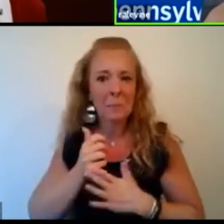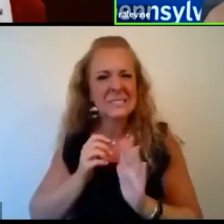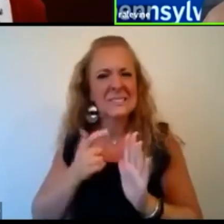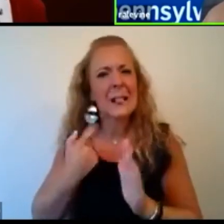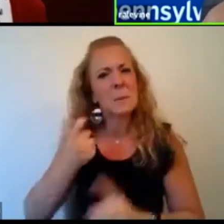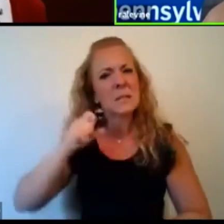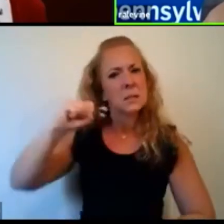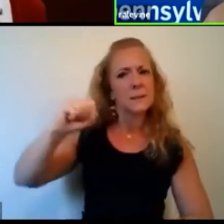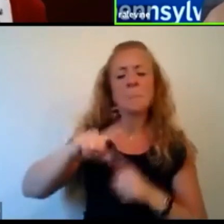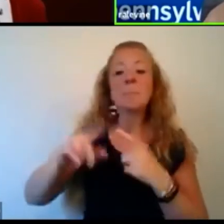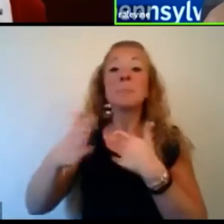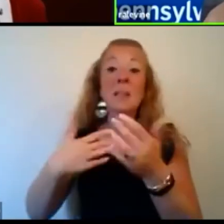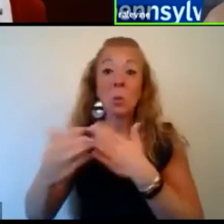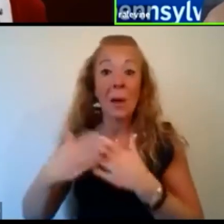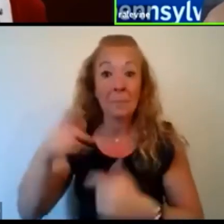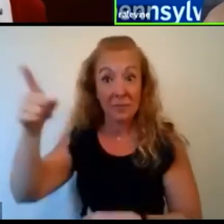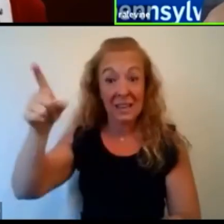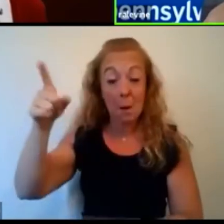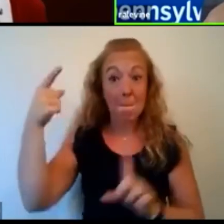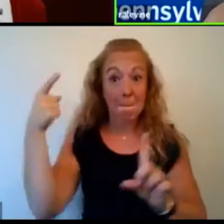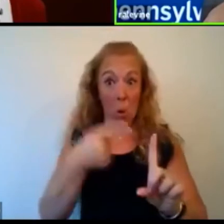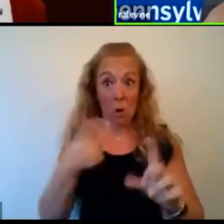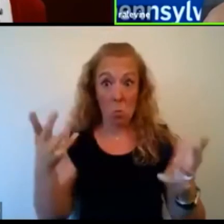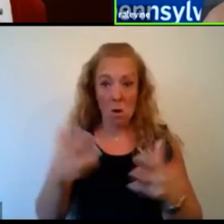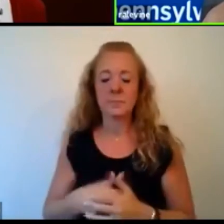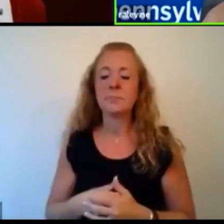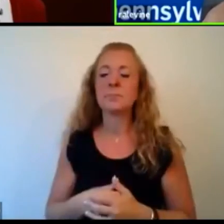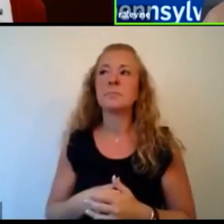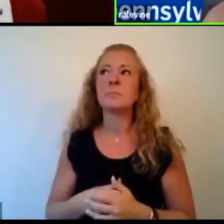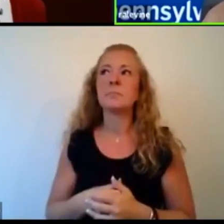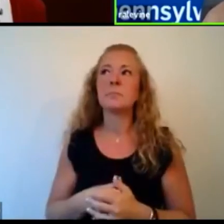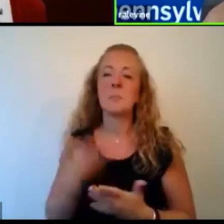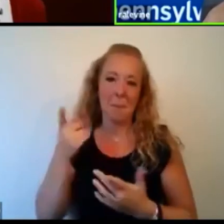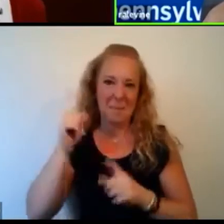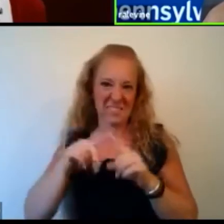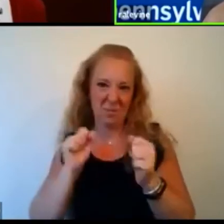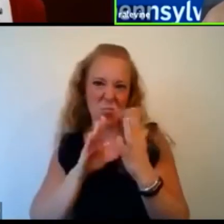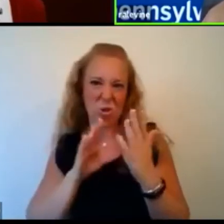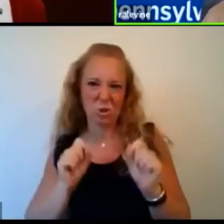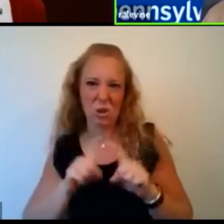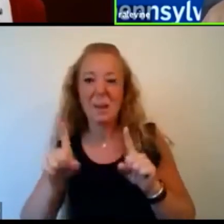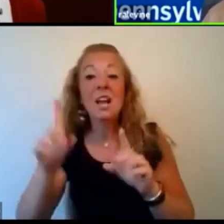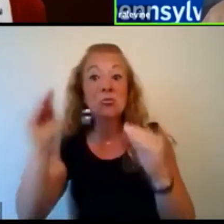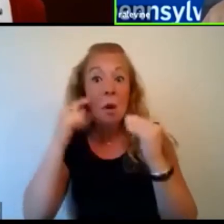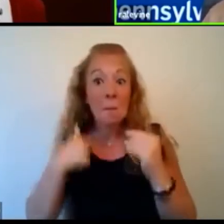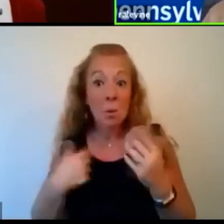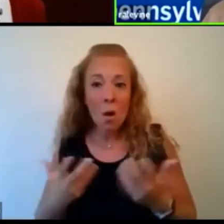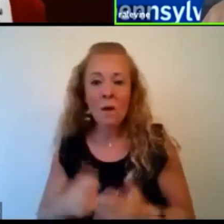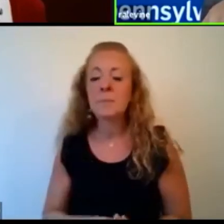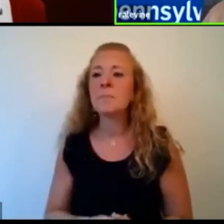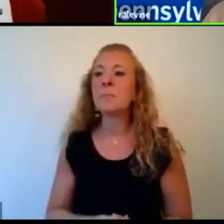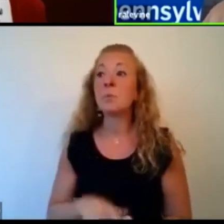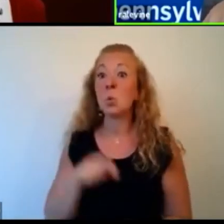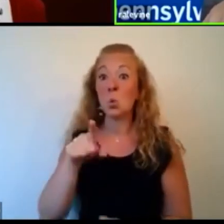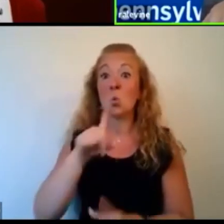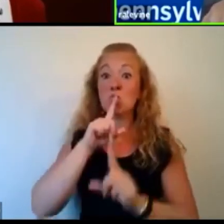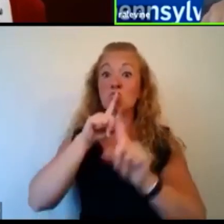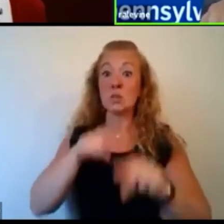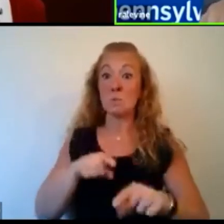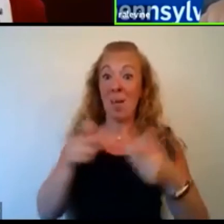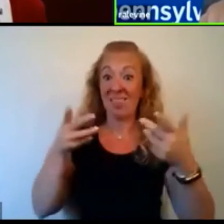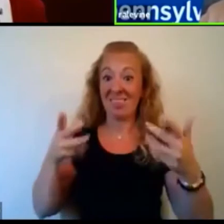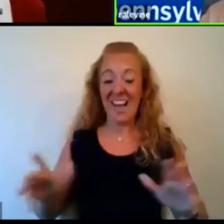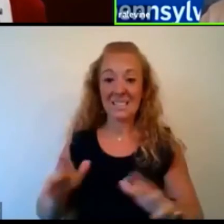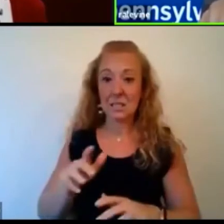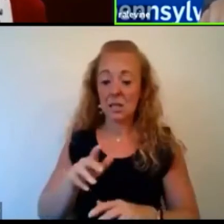but, but what he was trying to teach me, and he could have done it better, but he did teach me is you can't just respond. You have to take it one